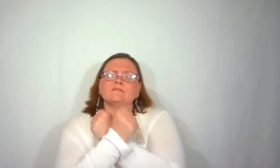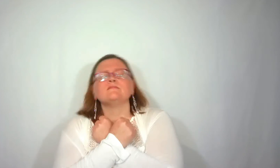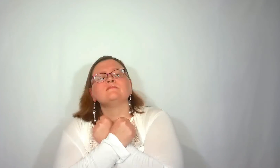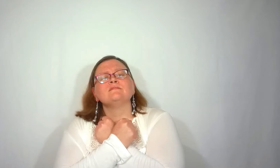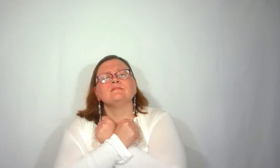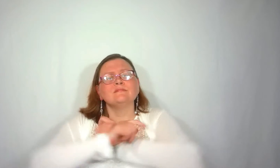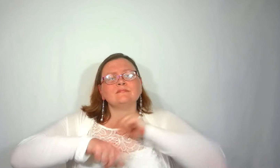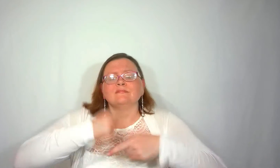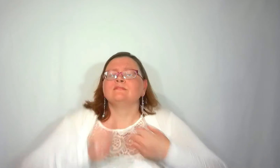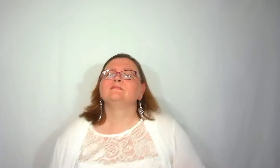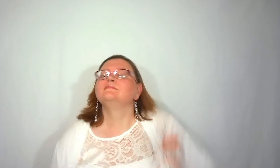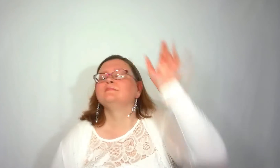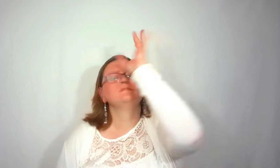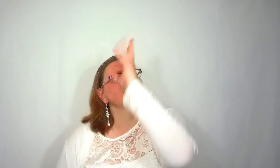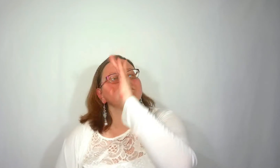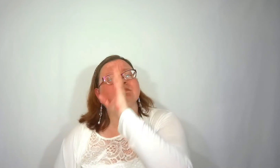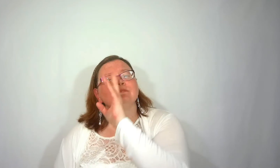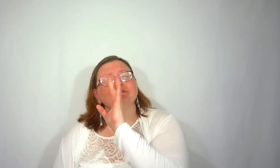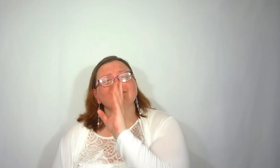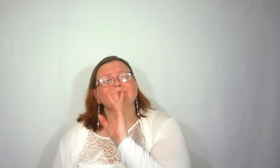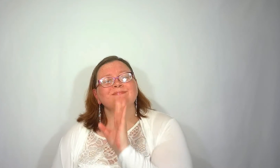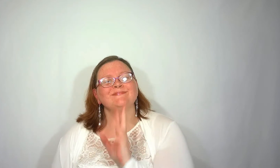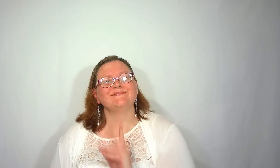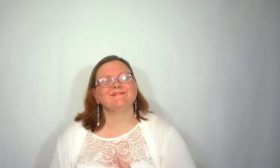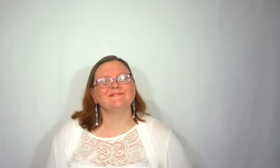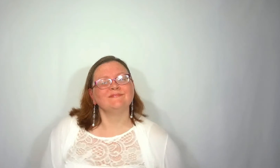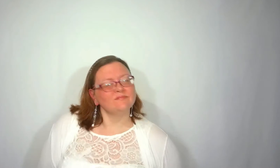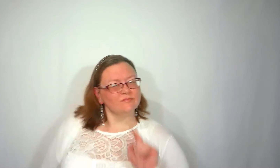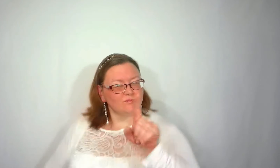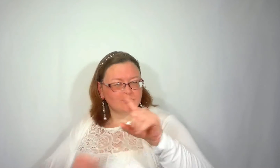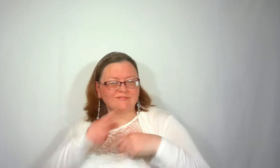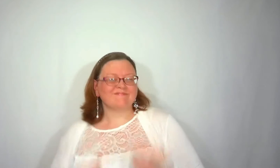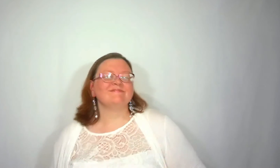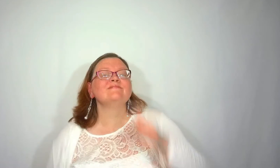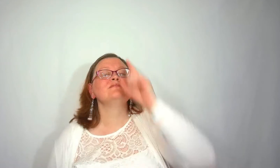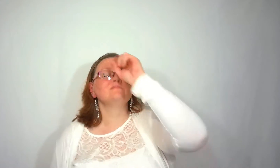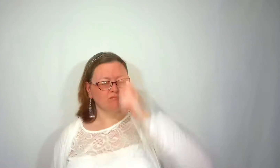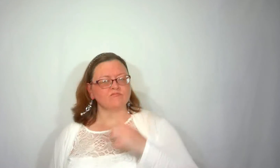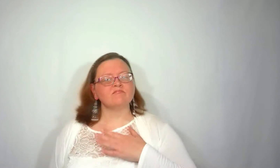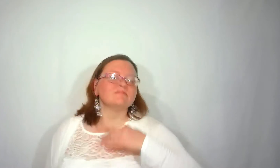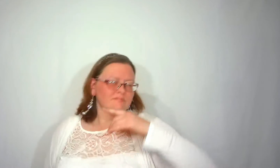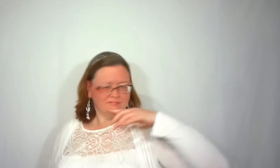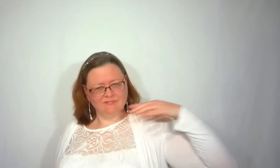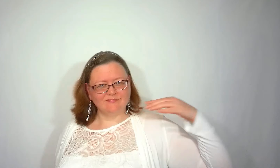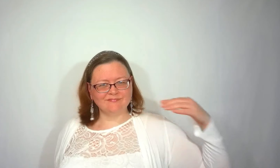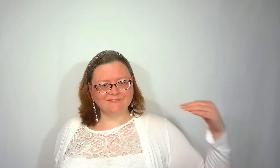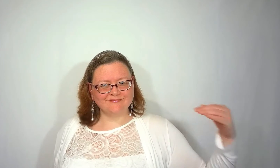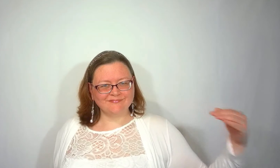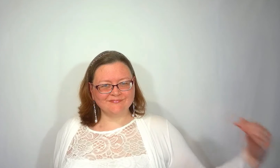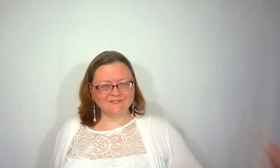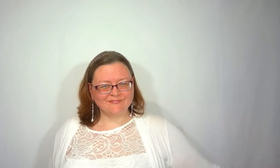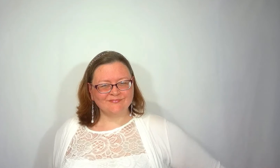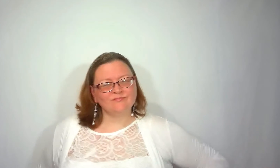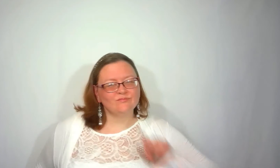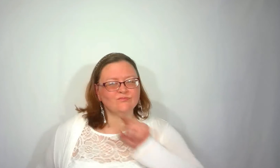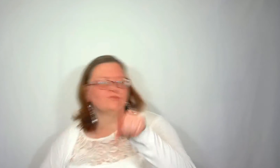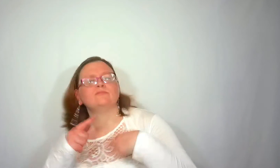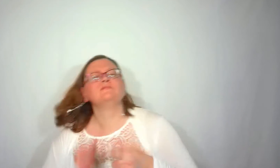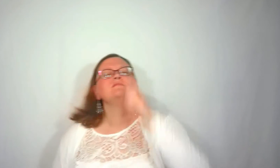be wrong Even when I'm afraid You're gonna know my name Yeah, you're